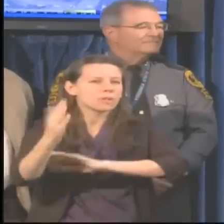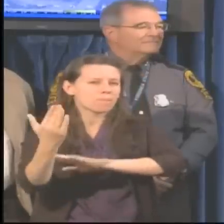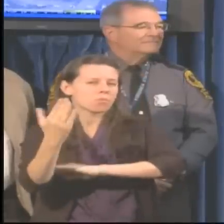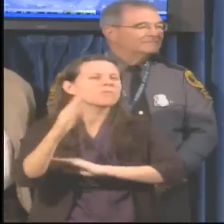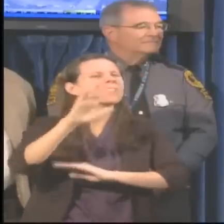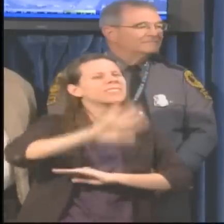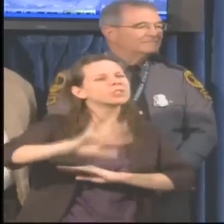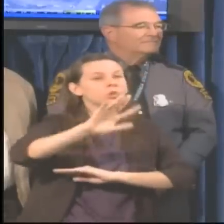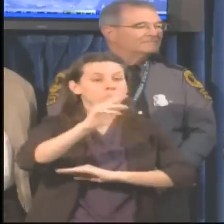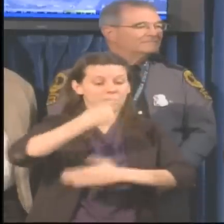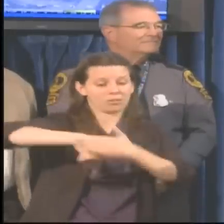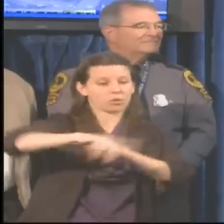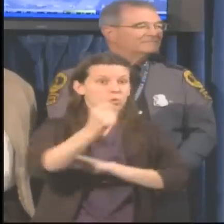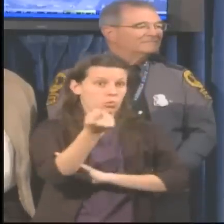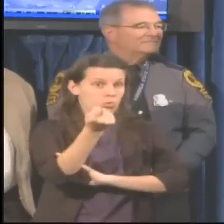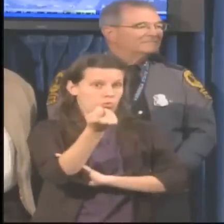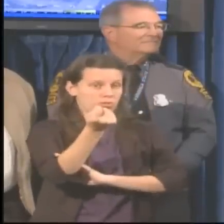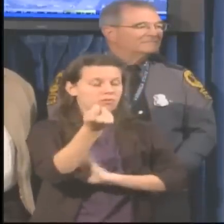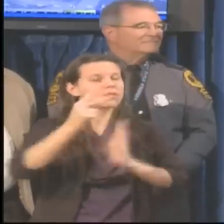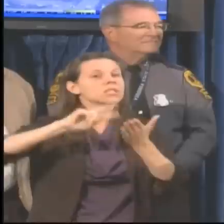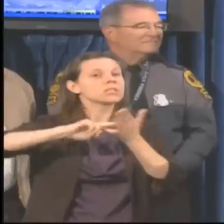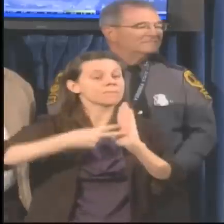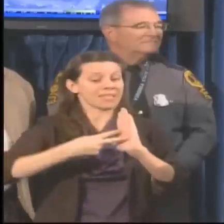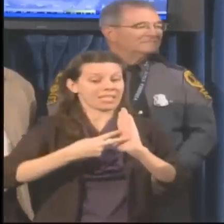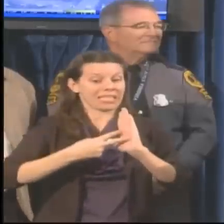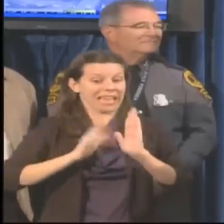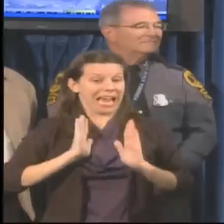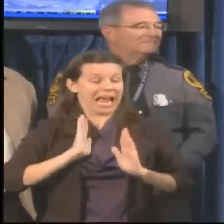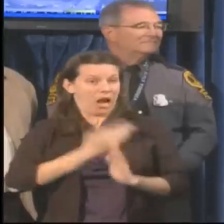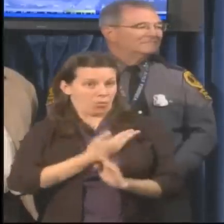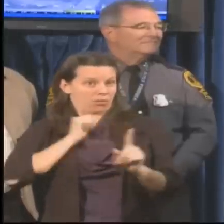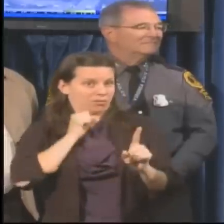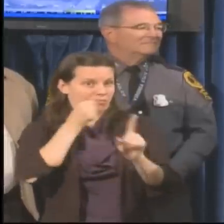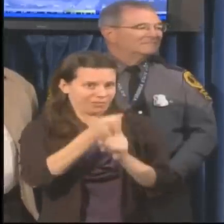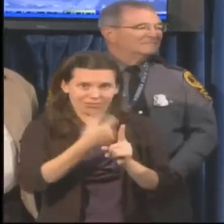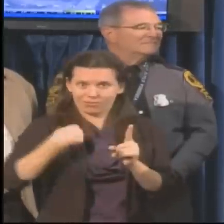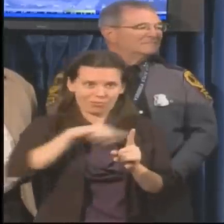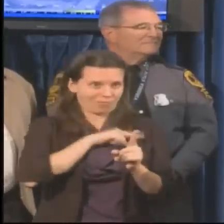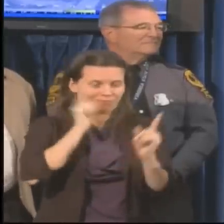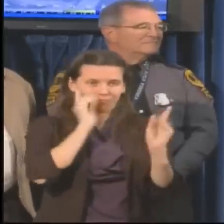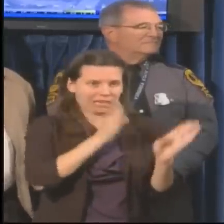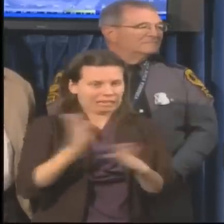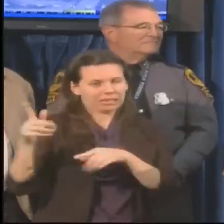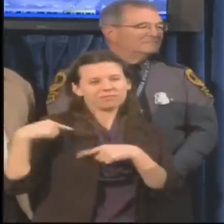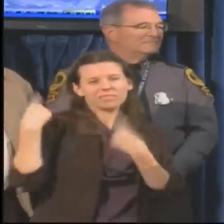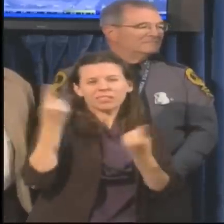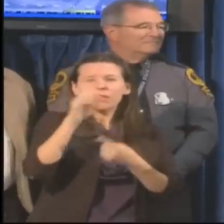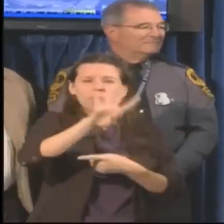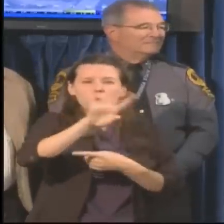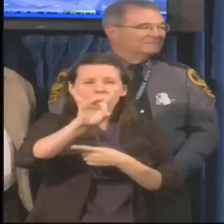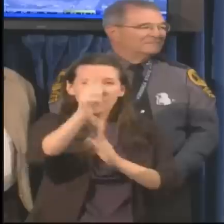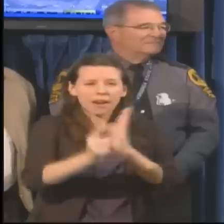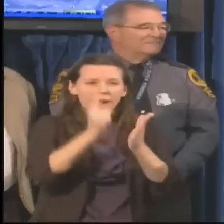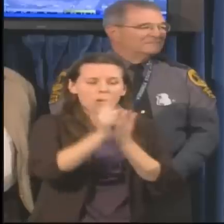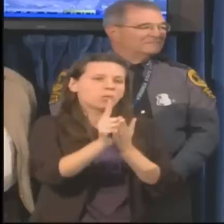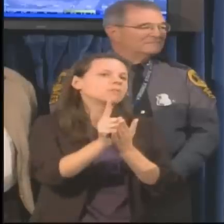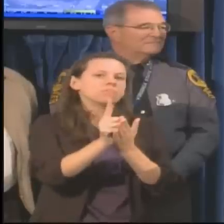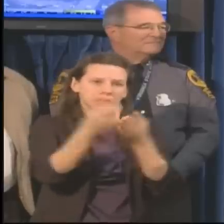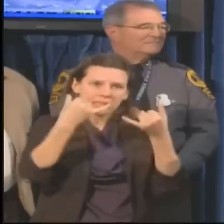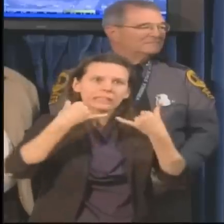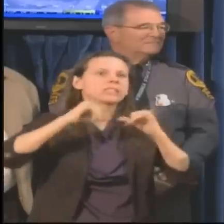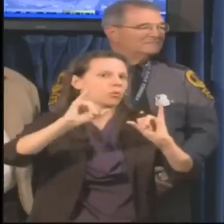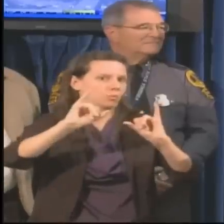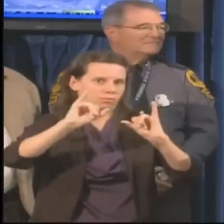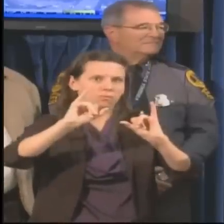morning. So the effects that we've been planning for for about 48 hours are still in effect, and that is